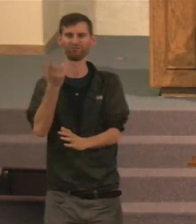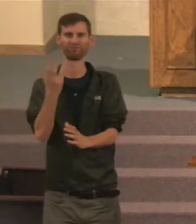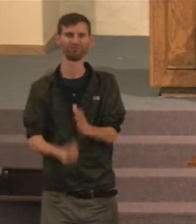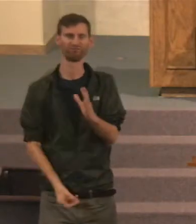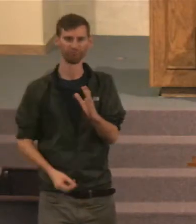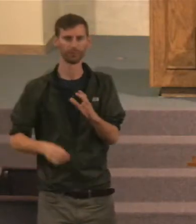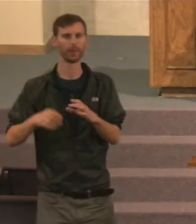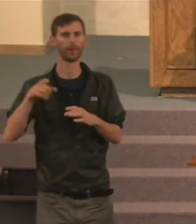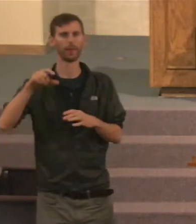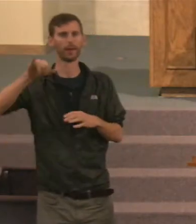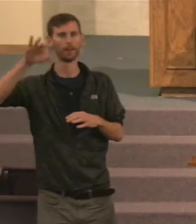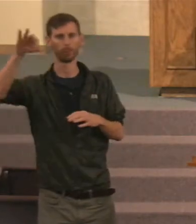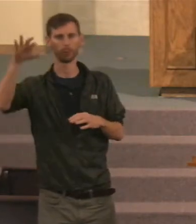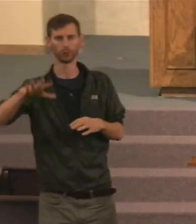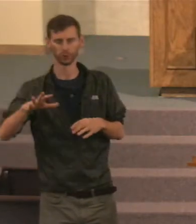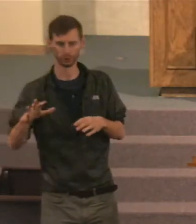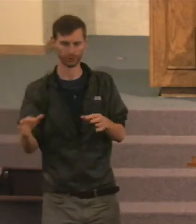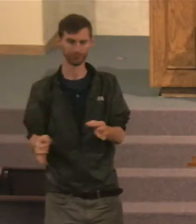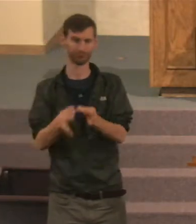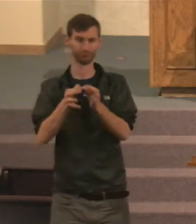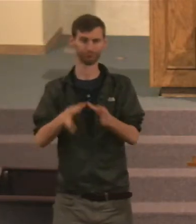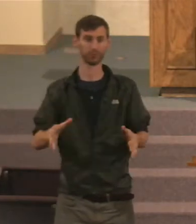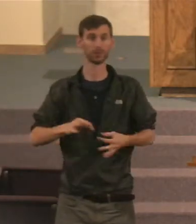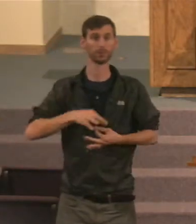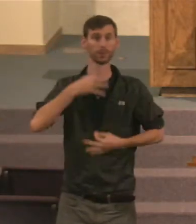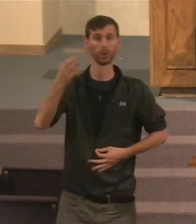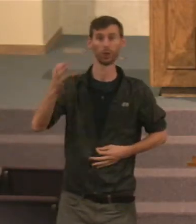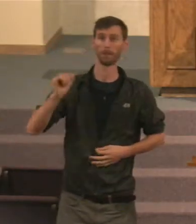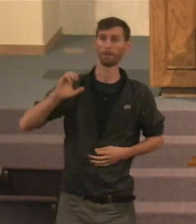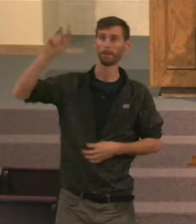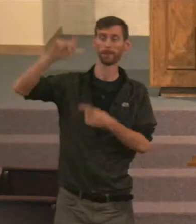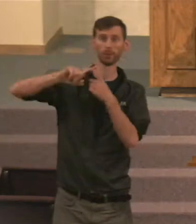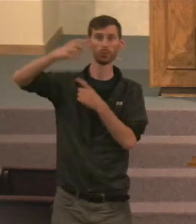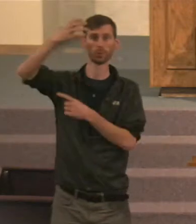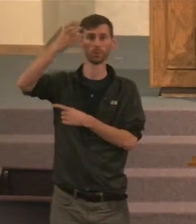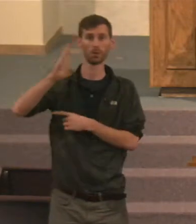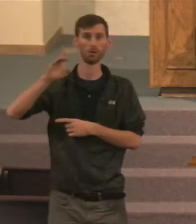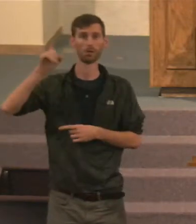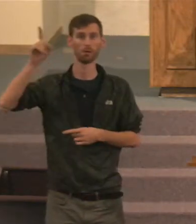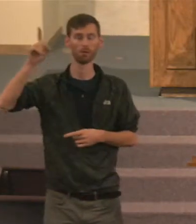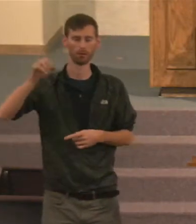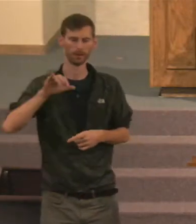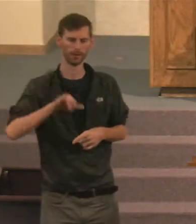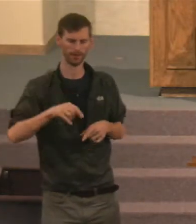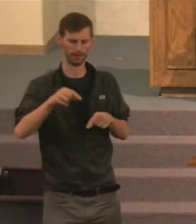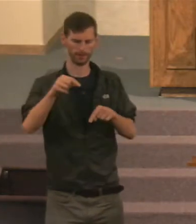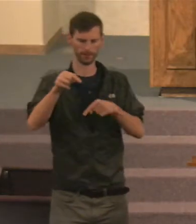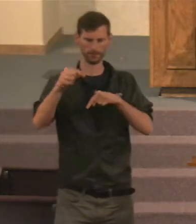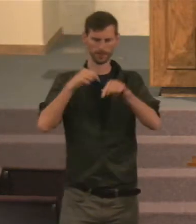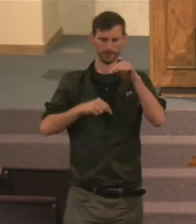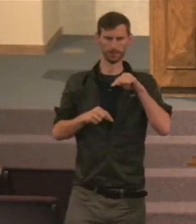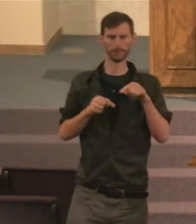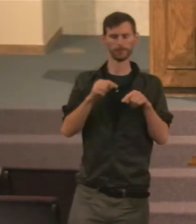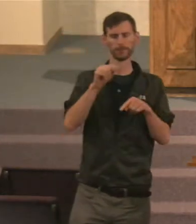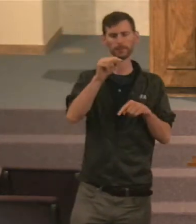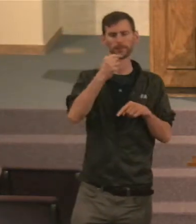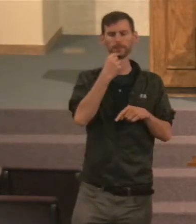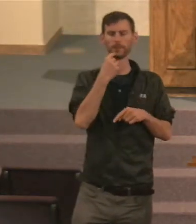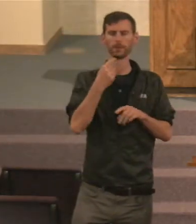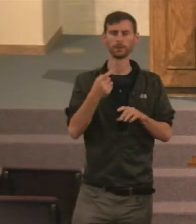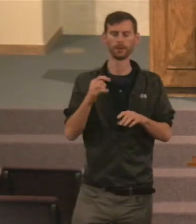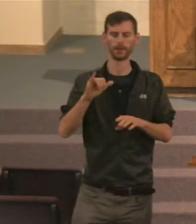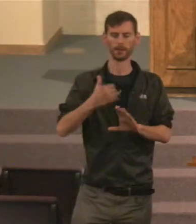is vanity. So, look at verse 6, Before the silver cord is snapped. Now, all of this